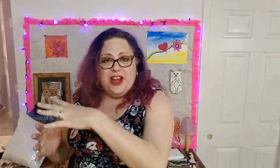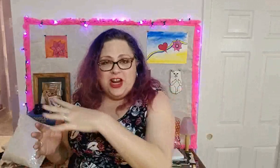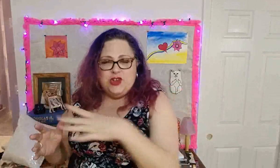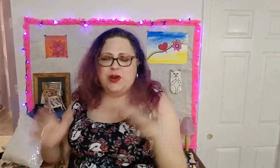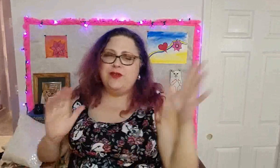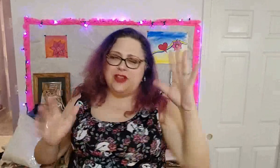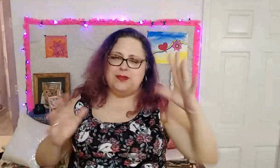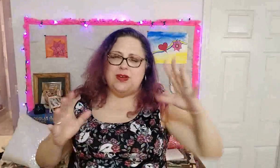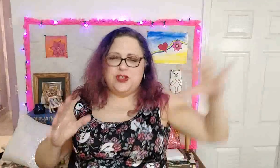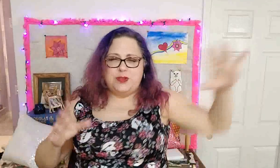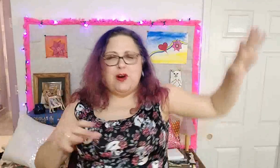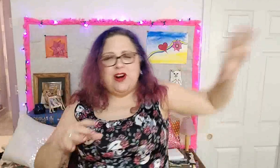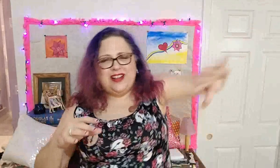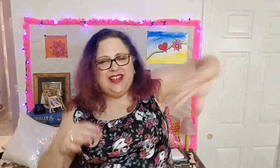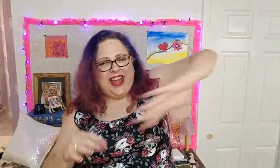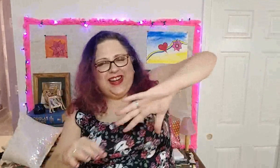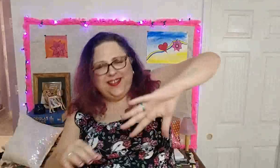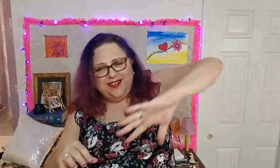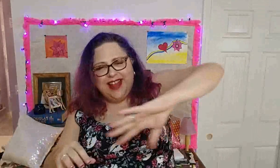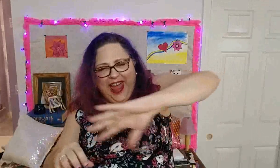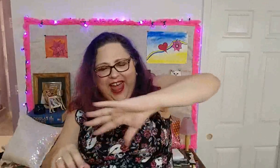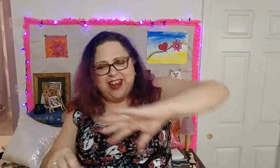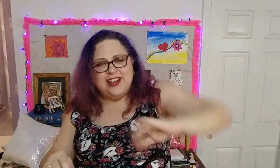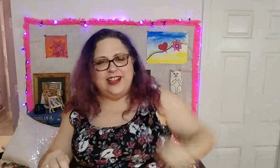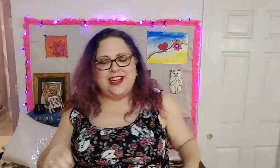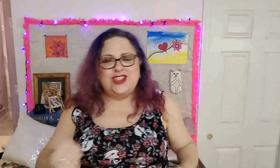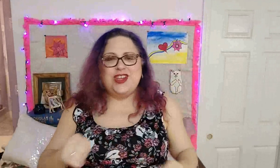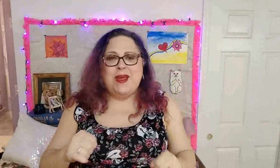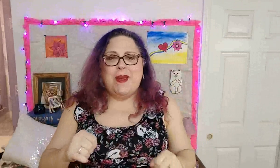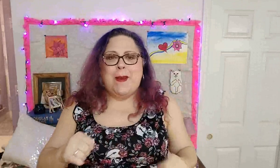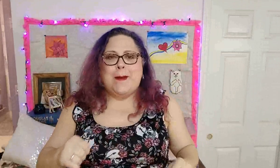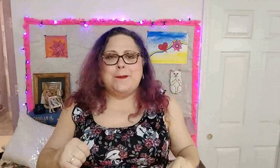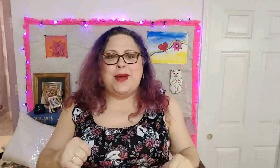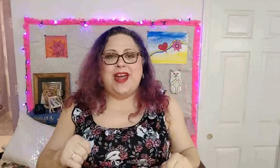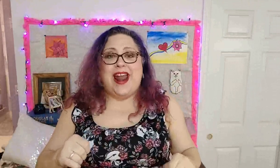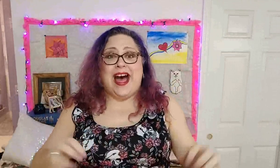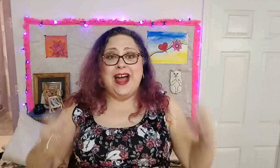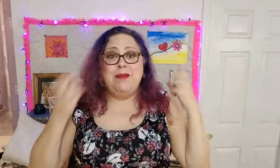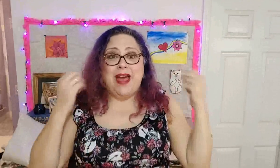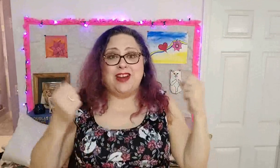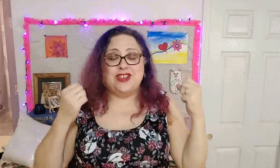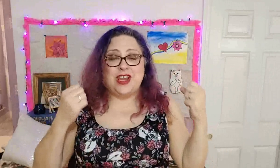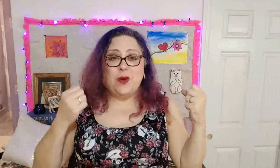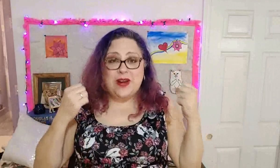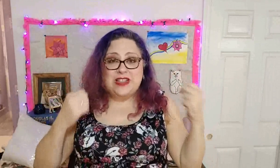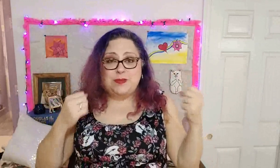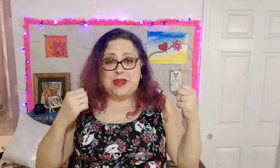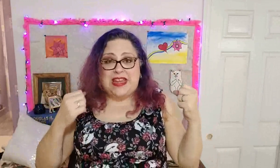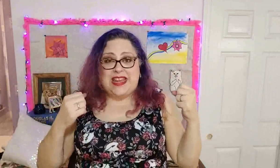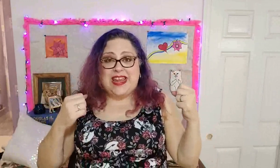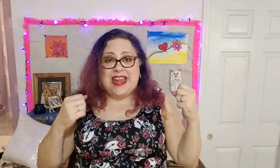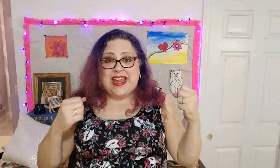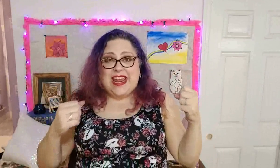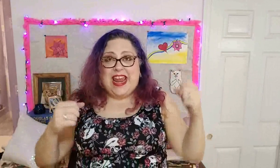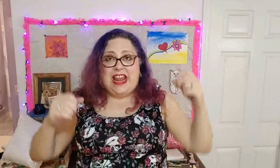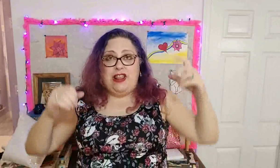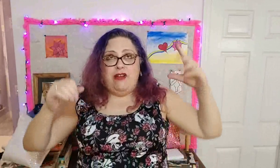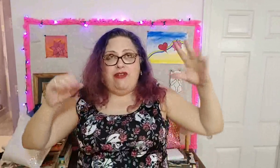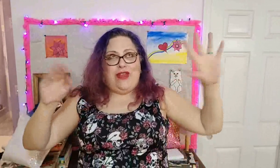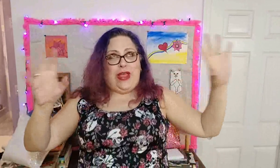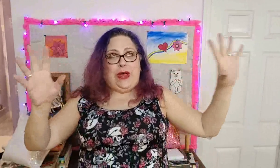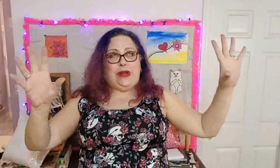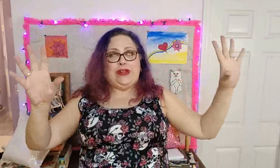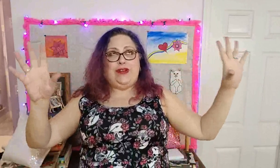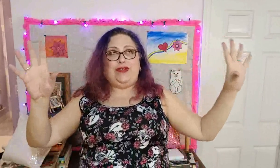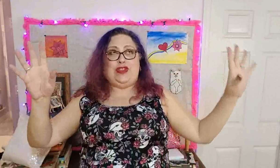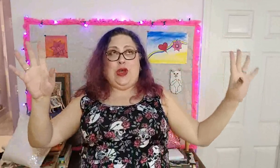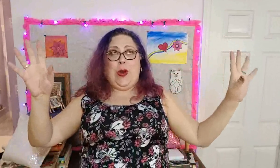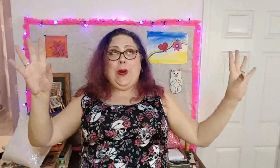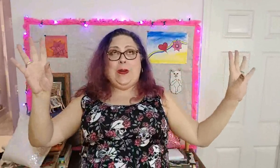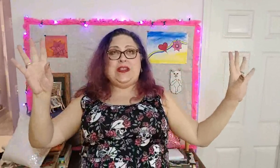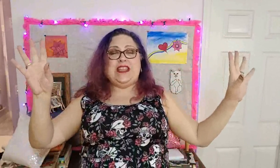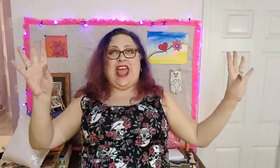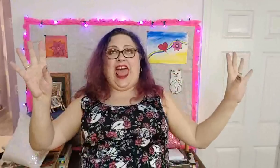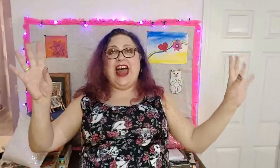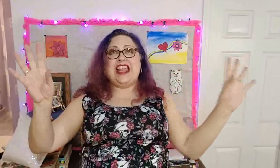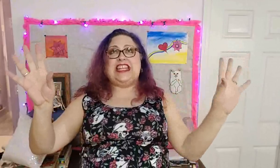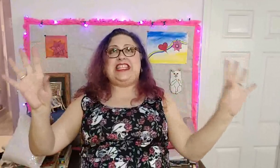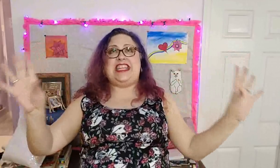the country for the most part. It's kind of diagonal-ish. But I'm actually going to be in the field of totality.